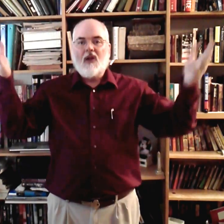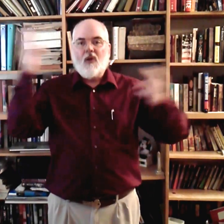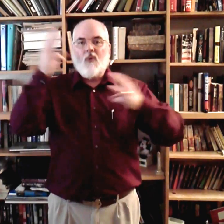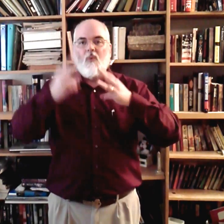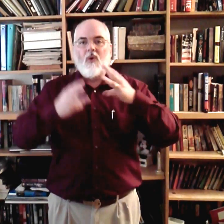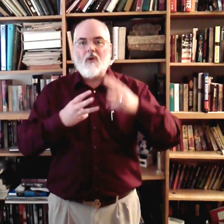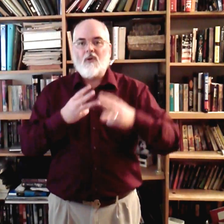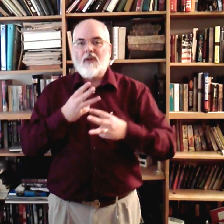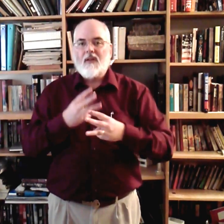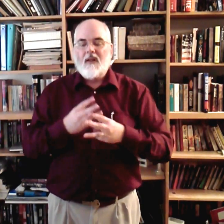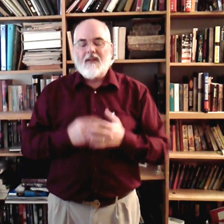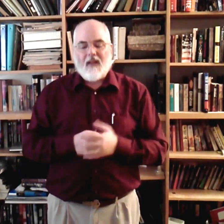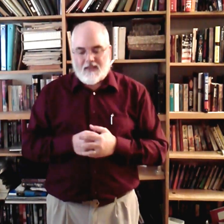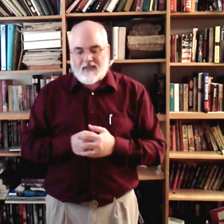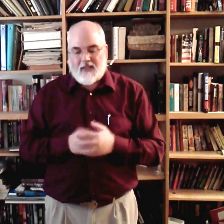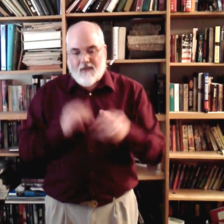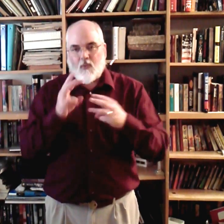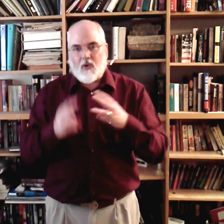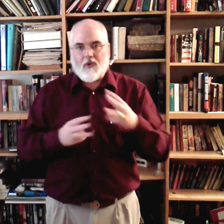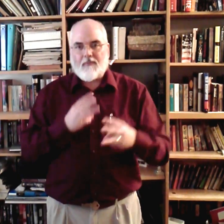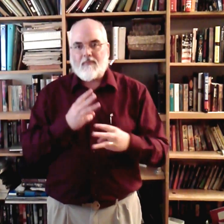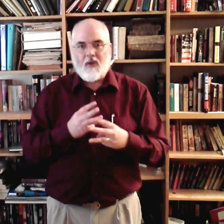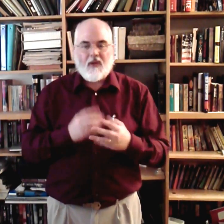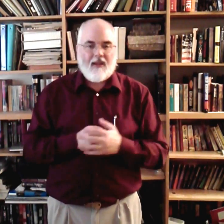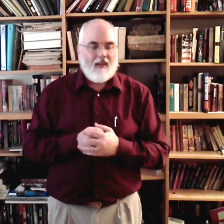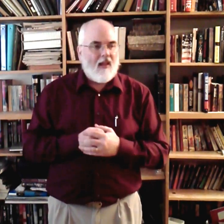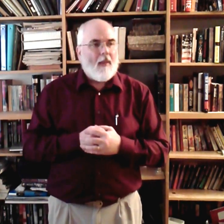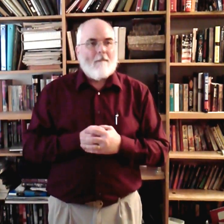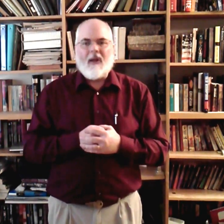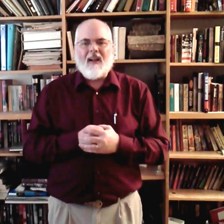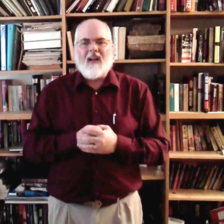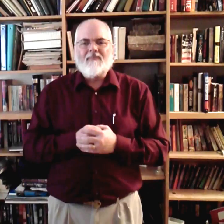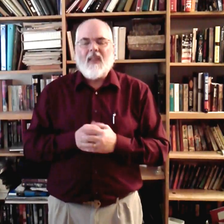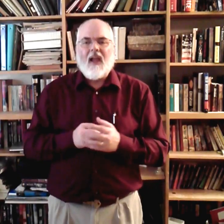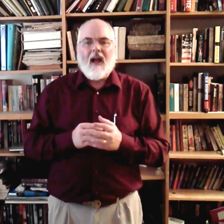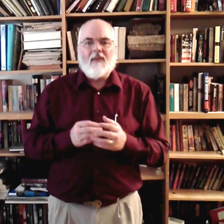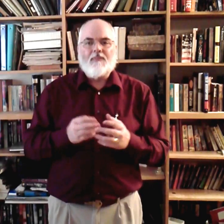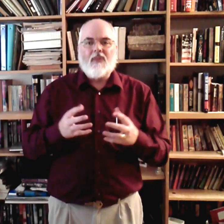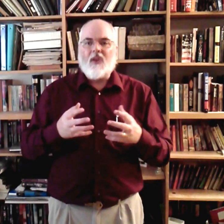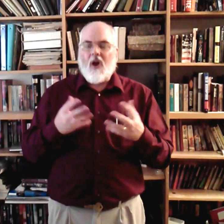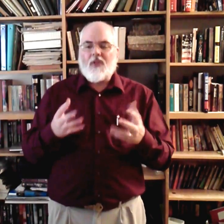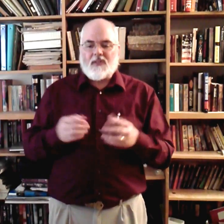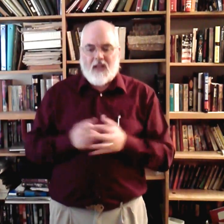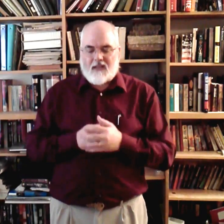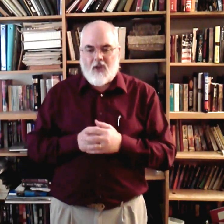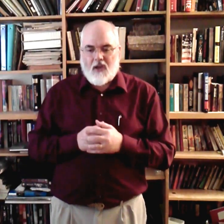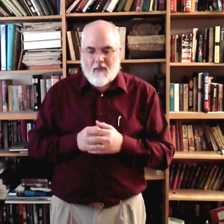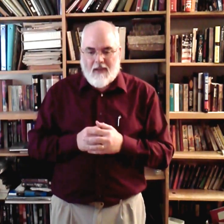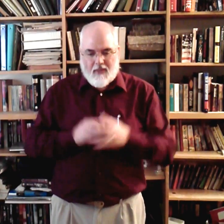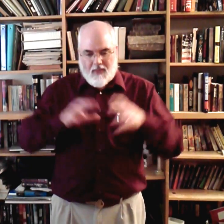World. Now, this is the sign for world. Okay? But, the author is not talking about the